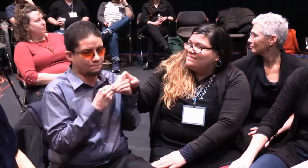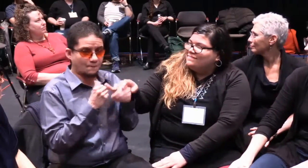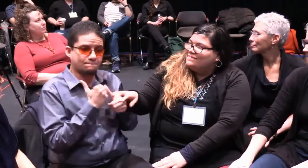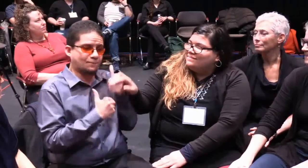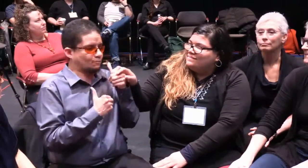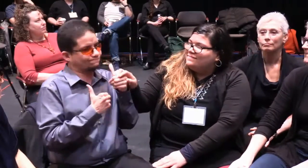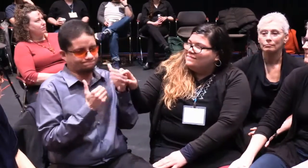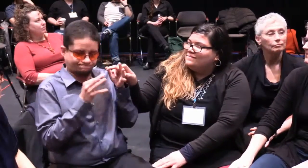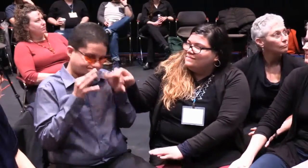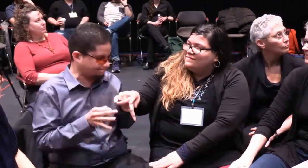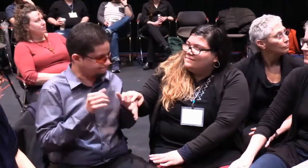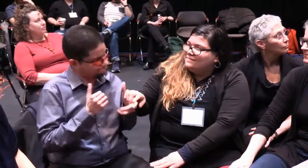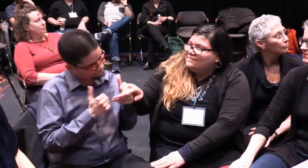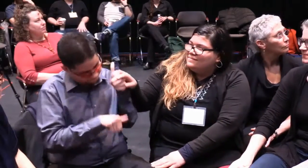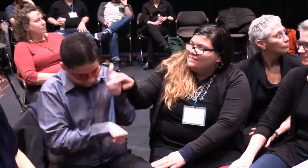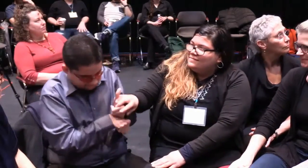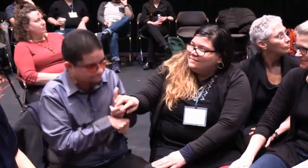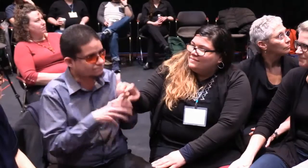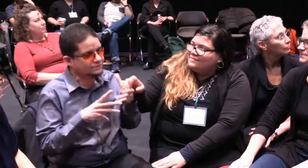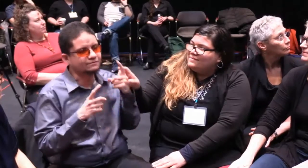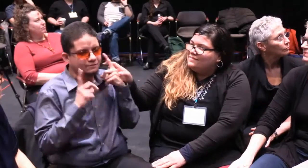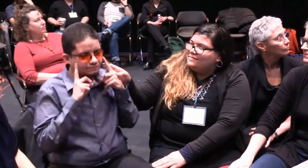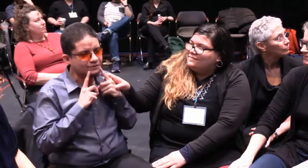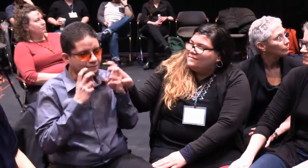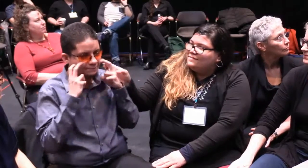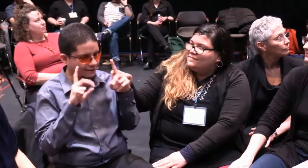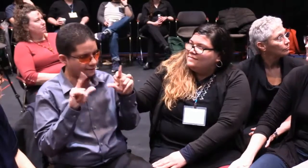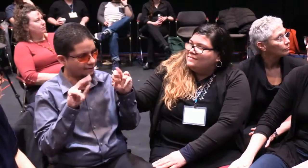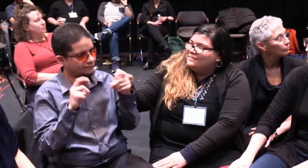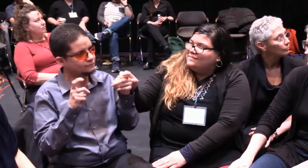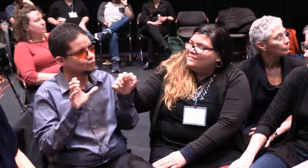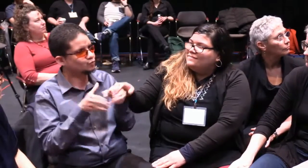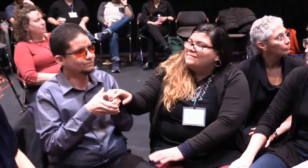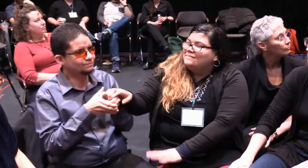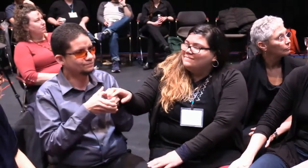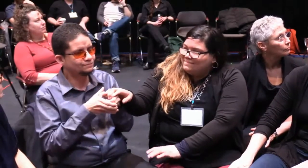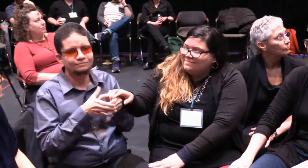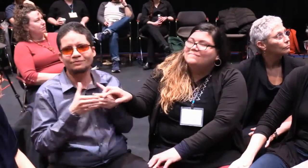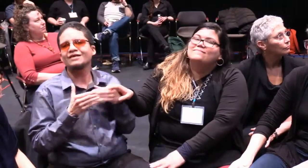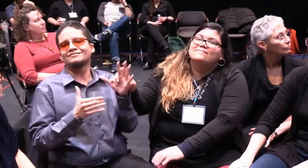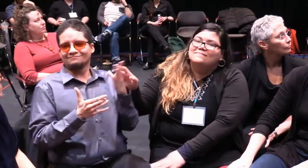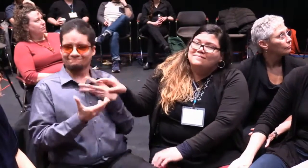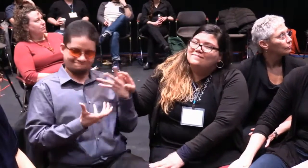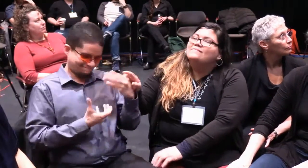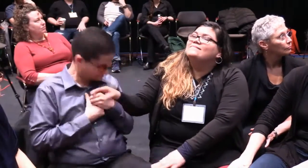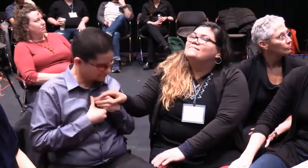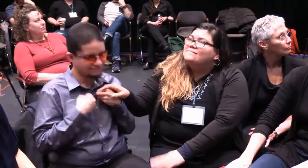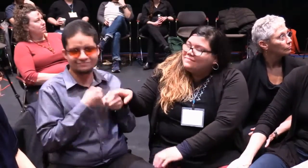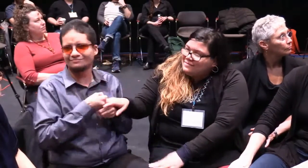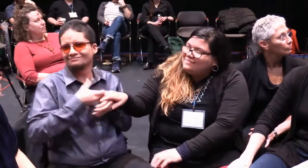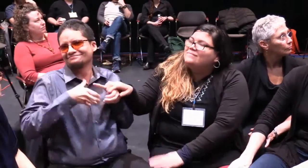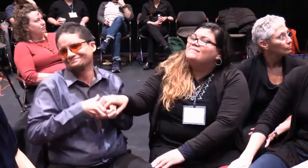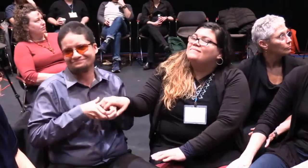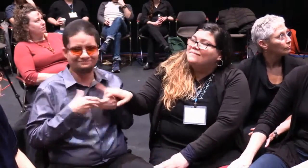in a group. And I don't feel comfortable in those circumstances, you know.